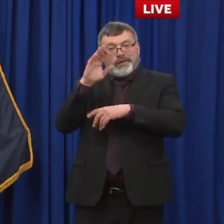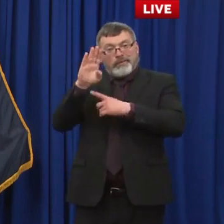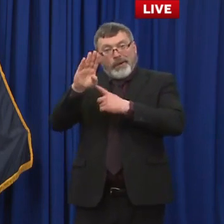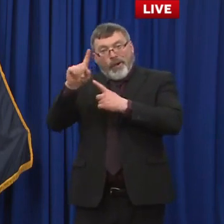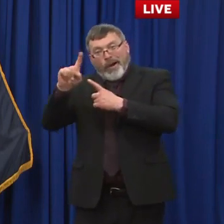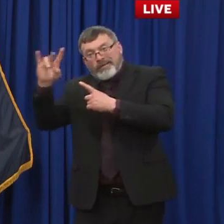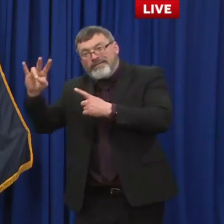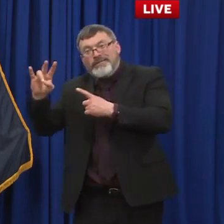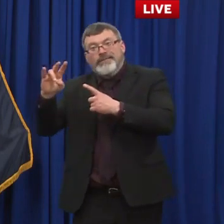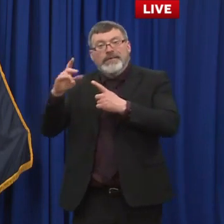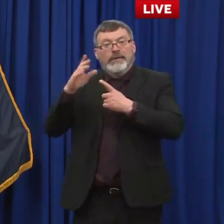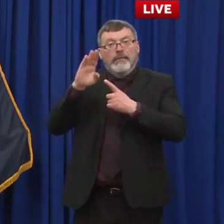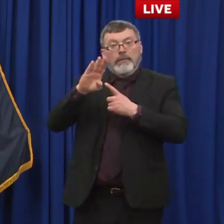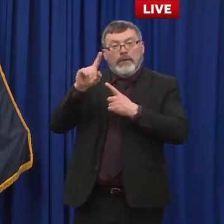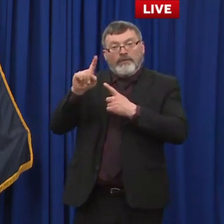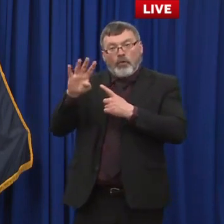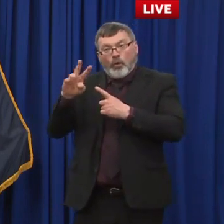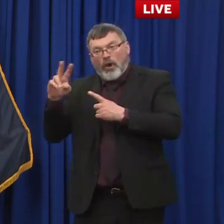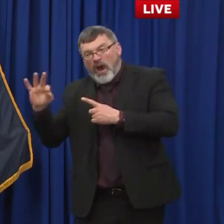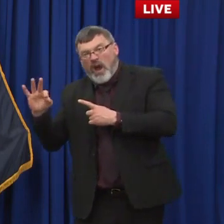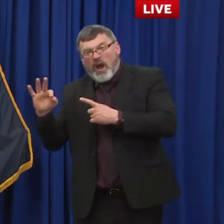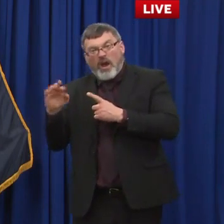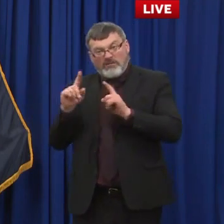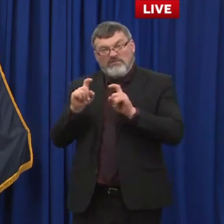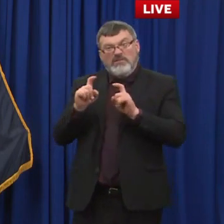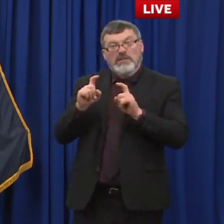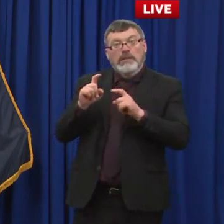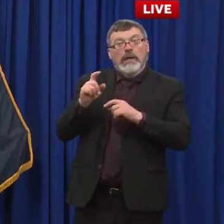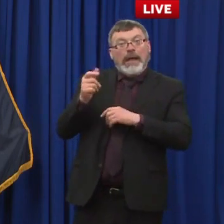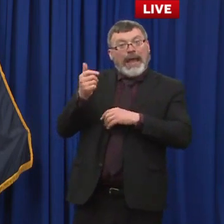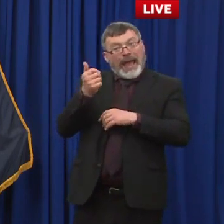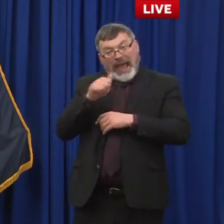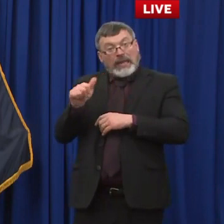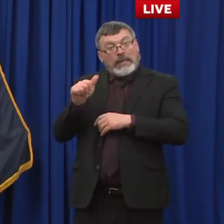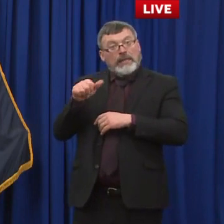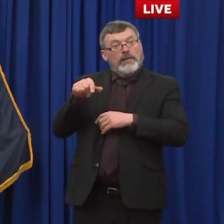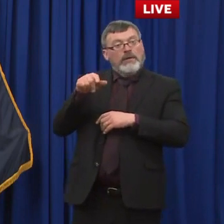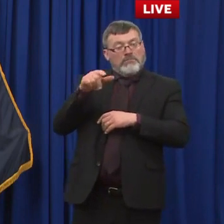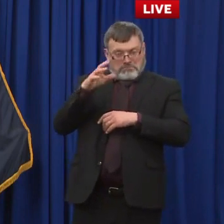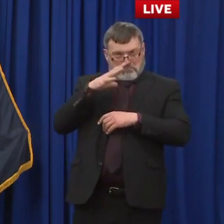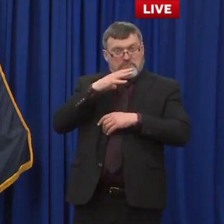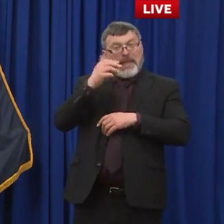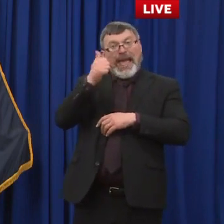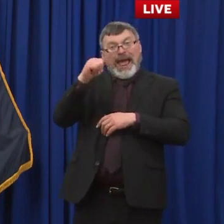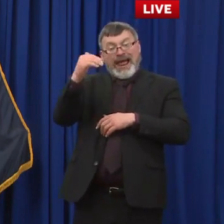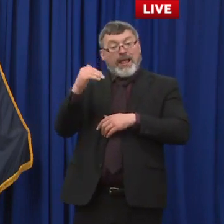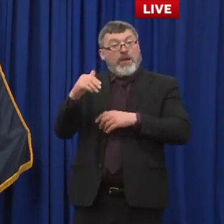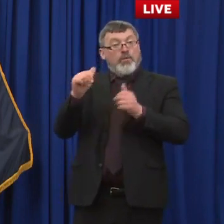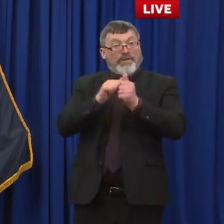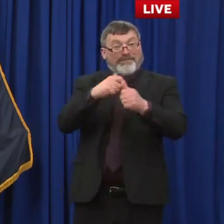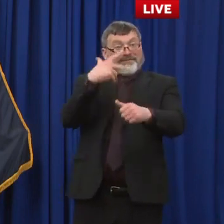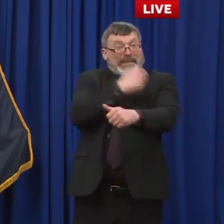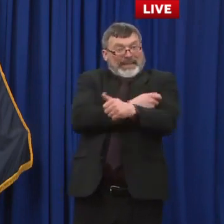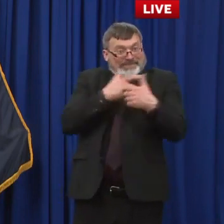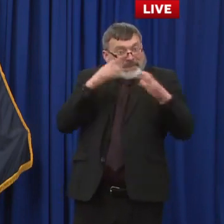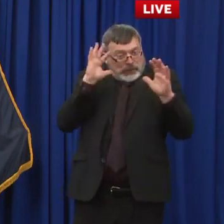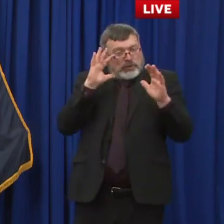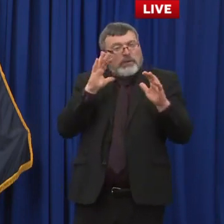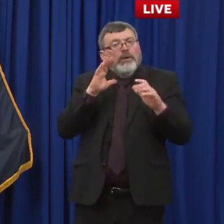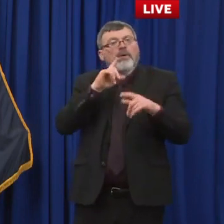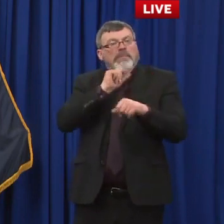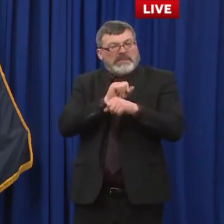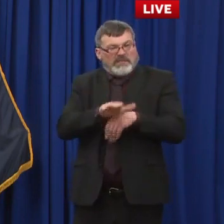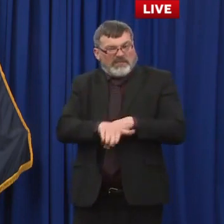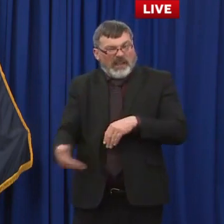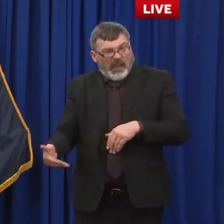i'll let her i'll let dr daly i think she's got most of these answers for you but again what what she can't fill in the governor will figure it